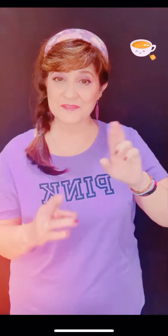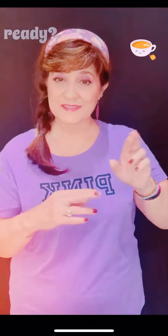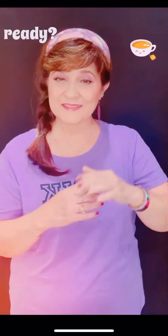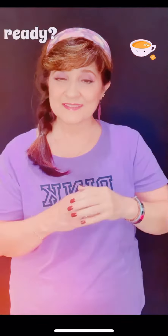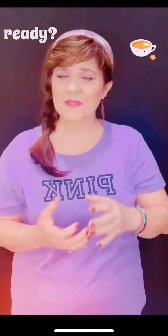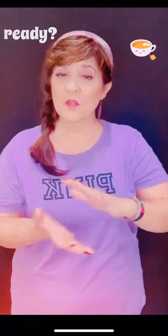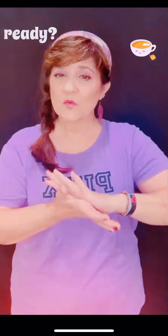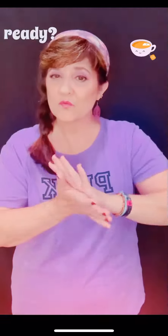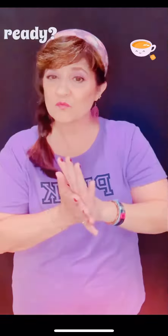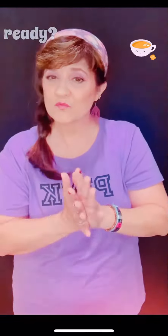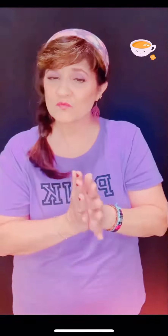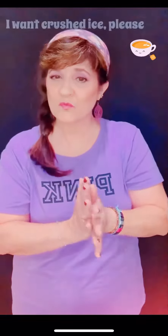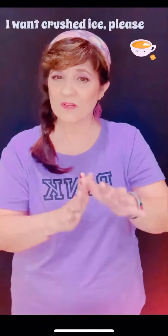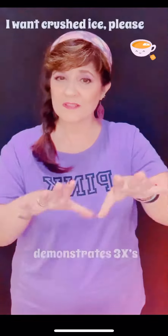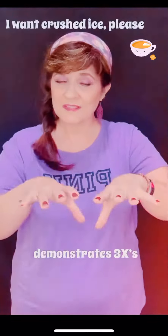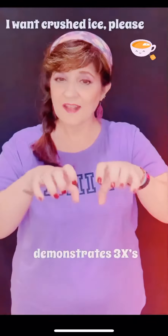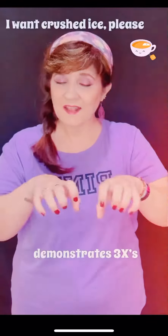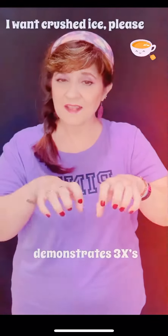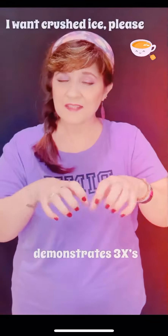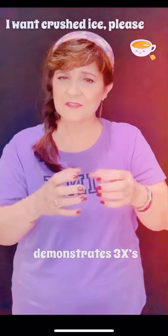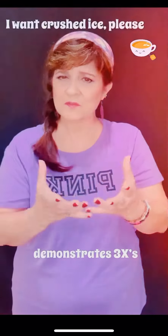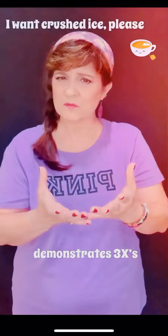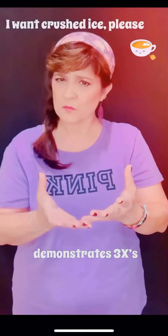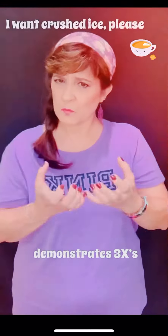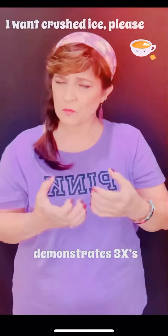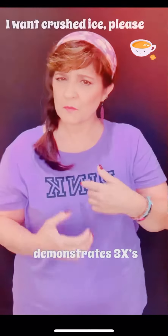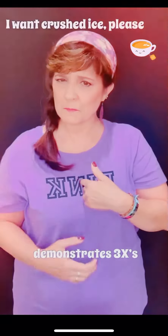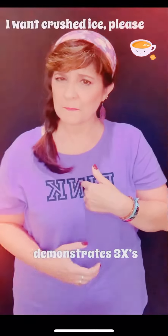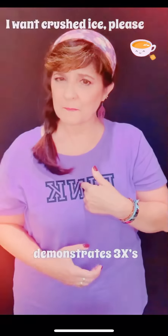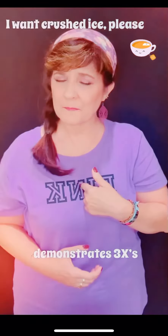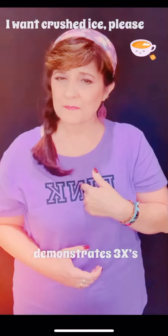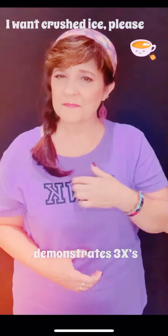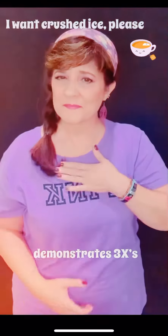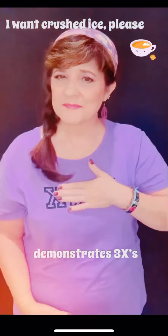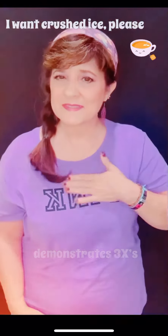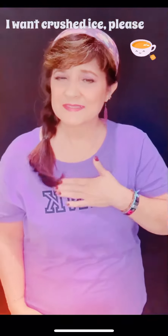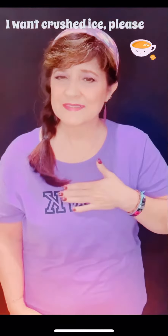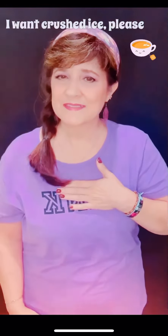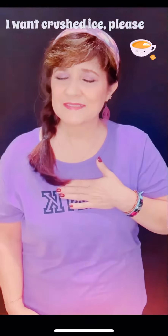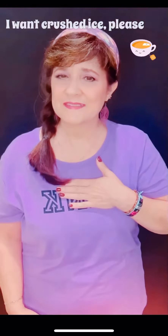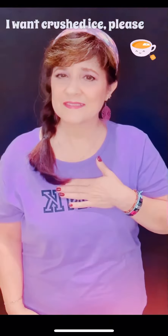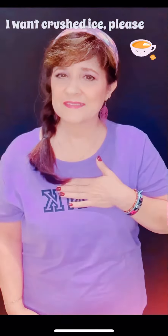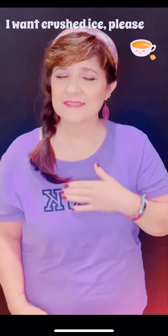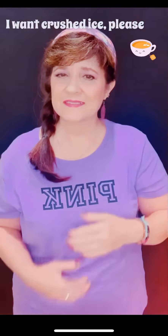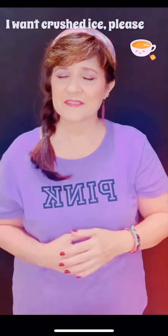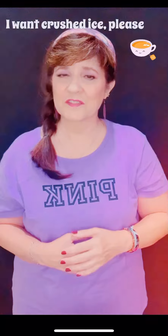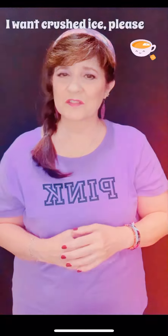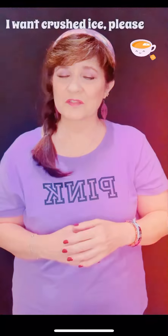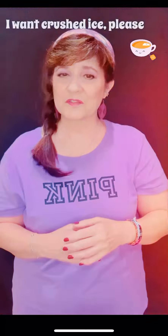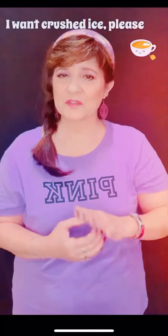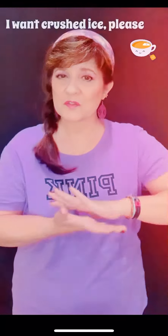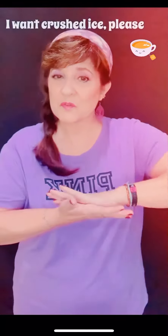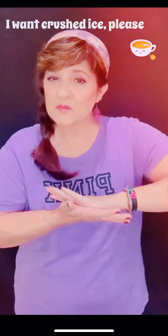If you learn to kiss the very known If you the very known Come in love, this